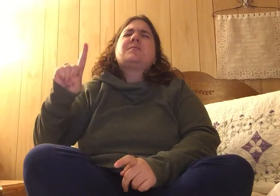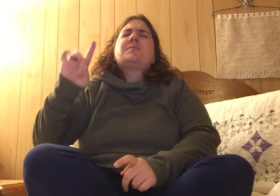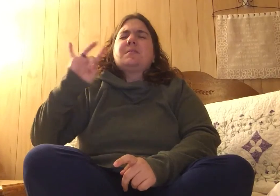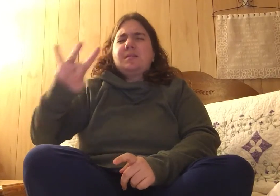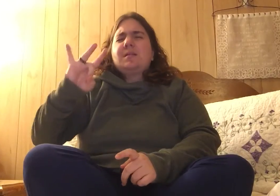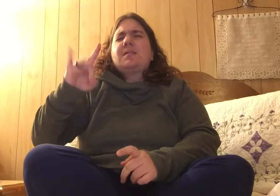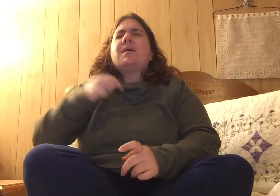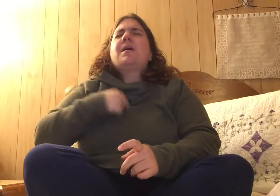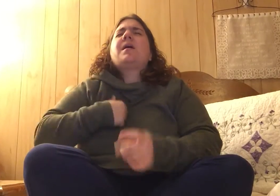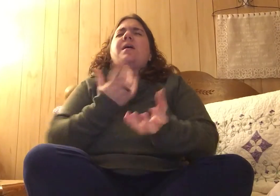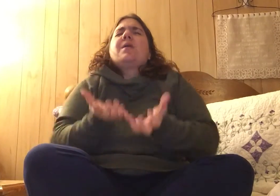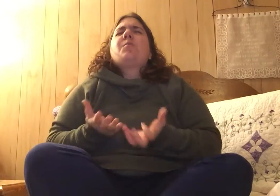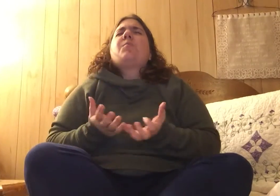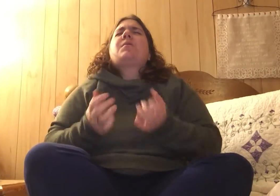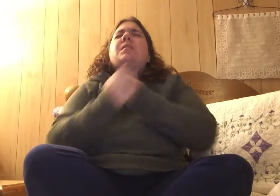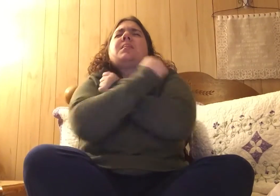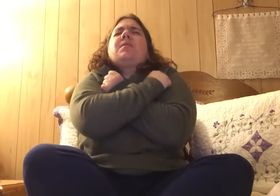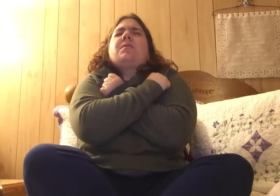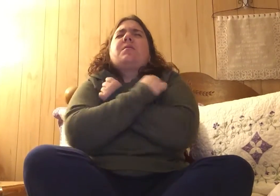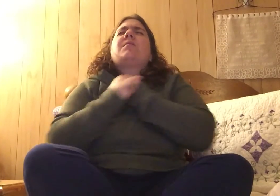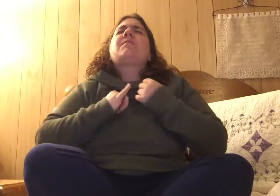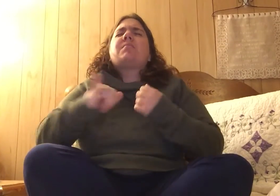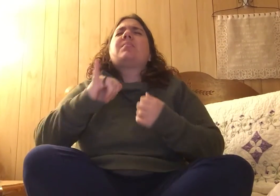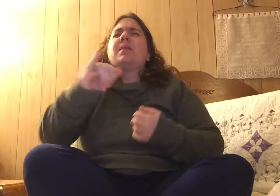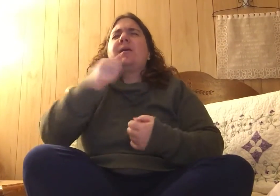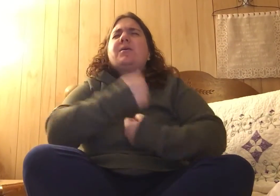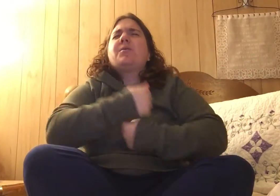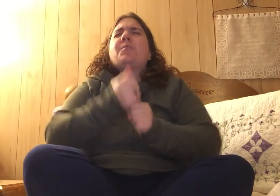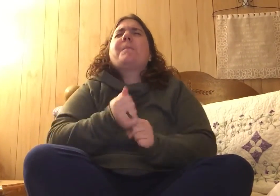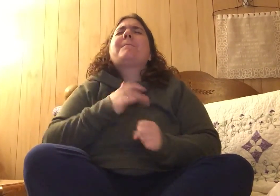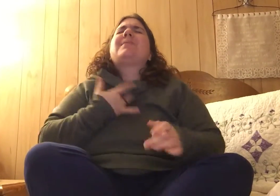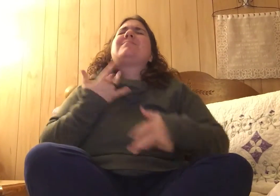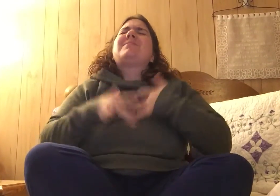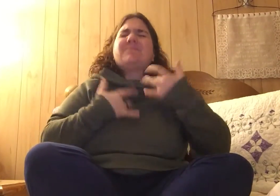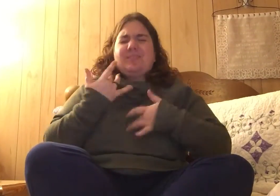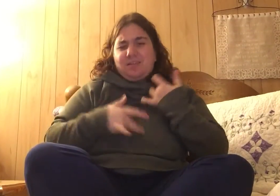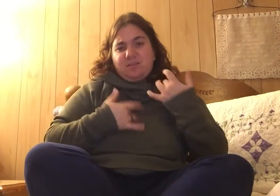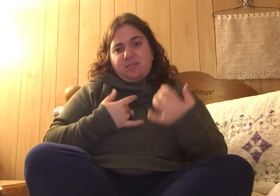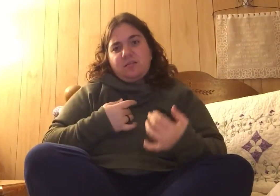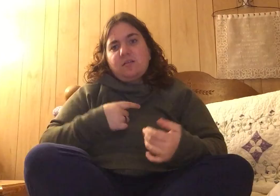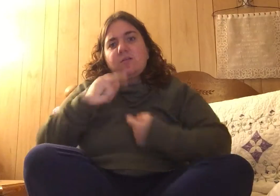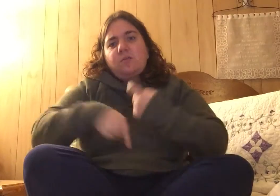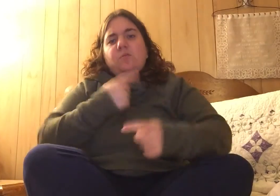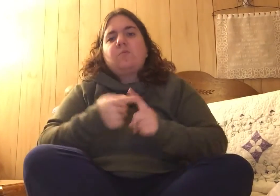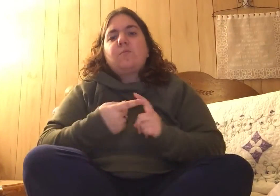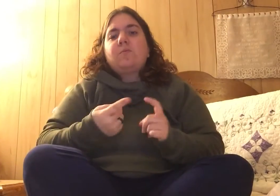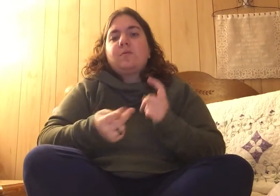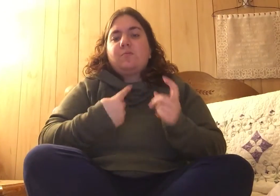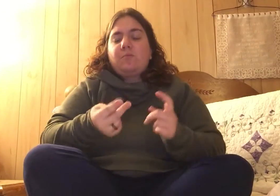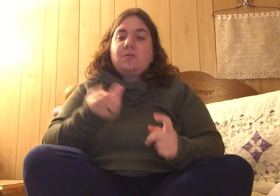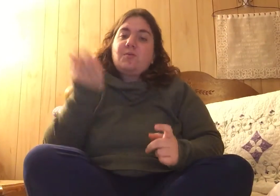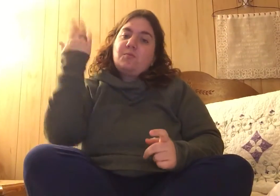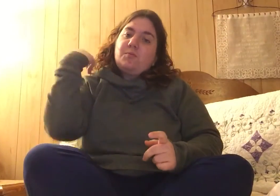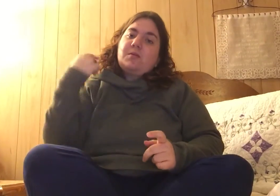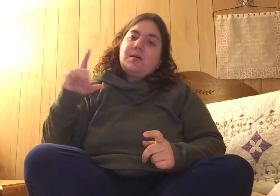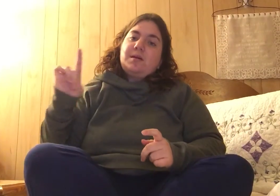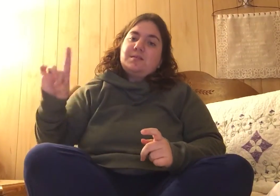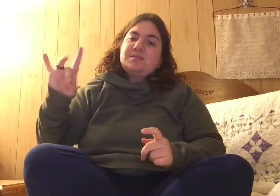I want to love like you, baby, me When we were 18